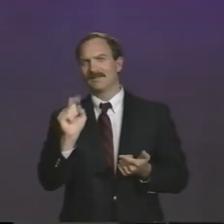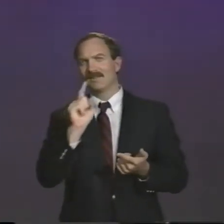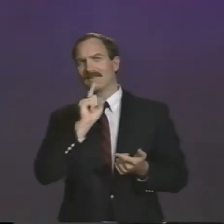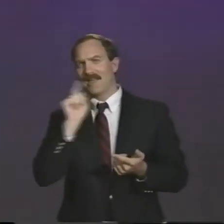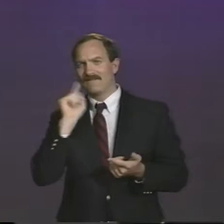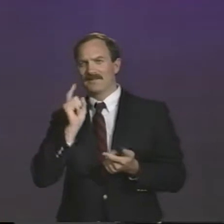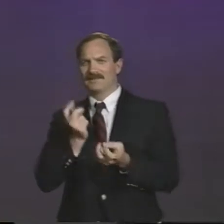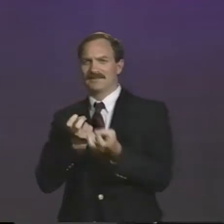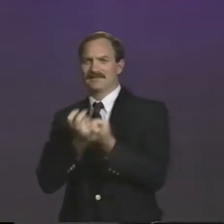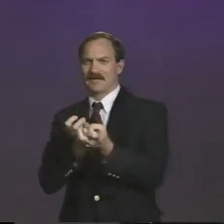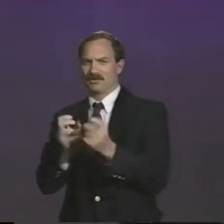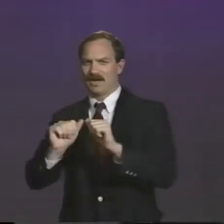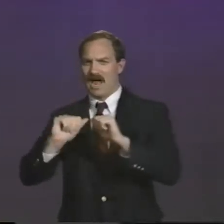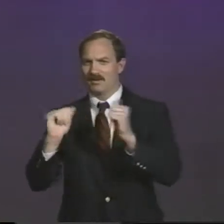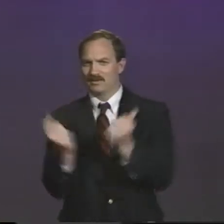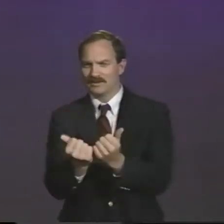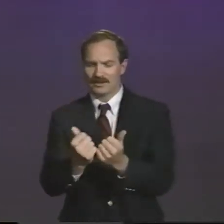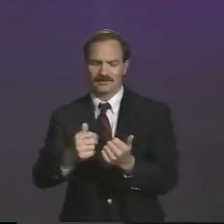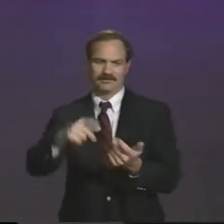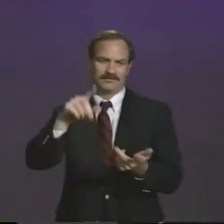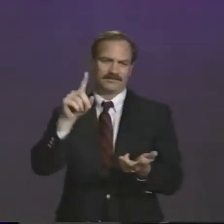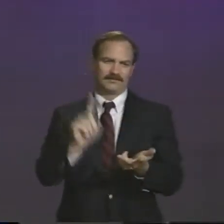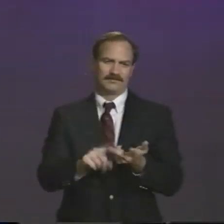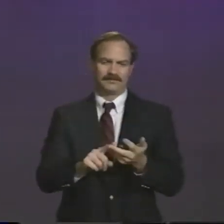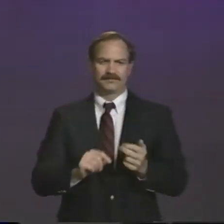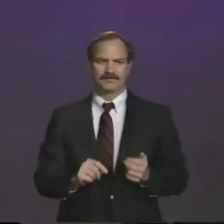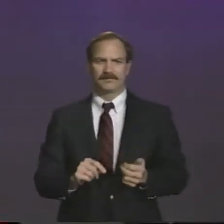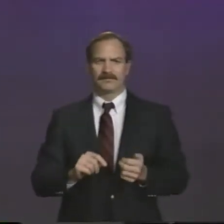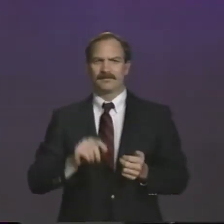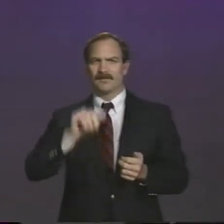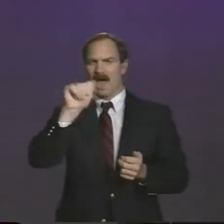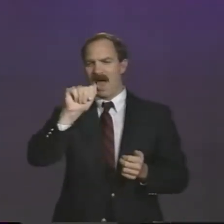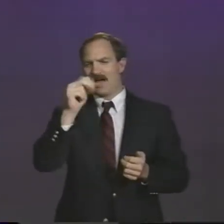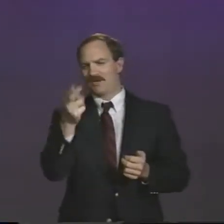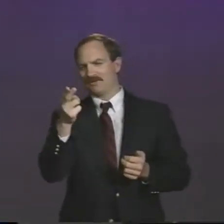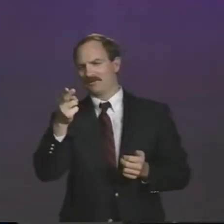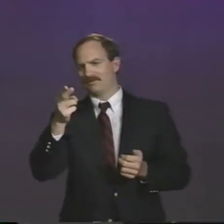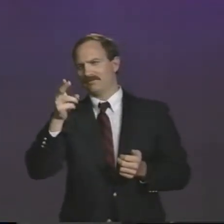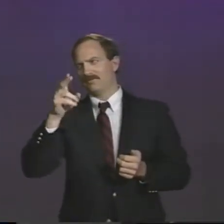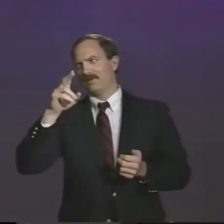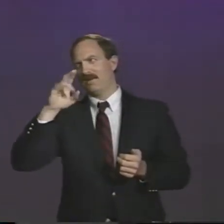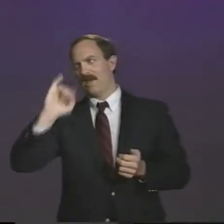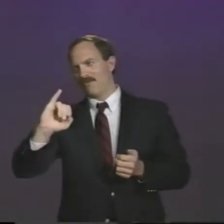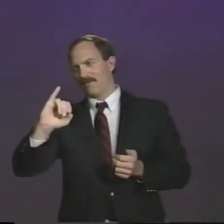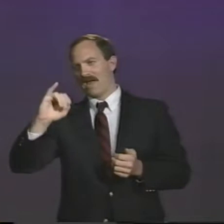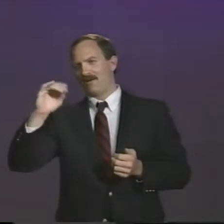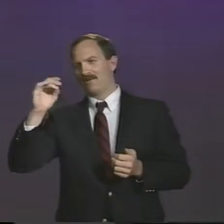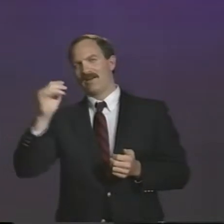organization, the American Ski Association,